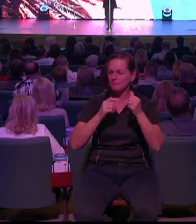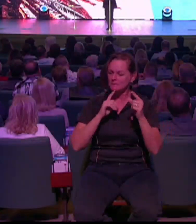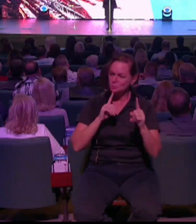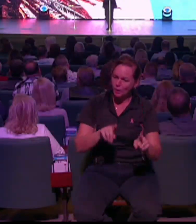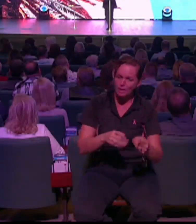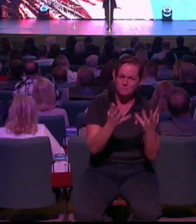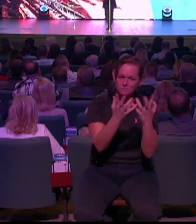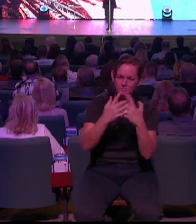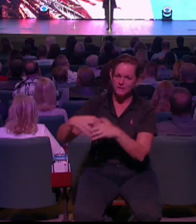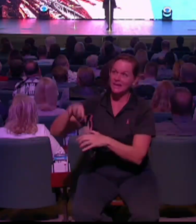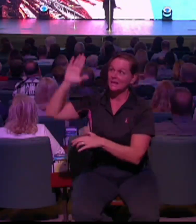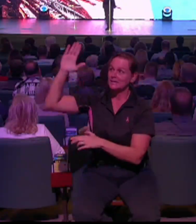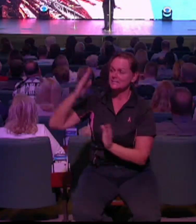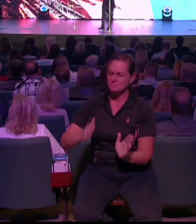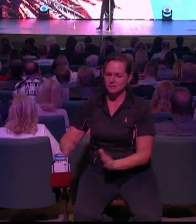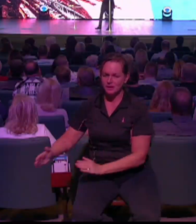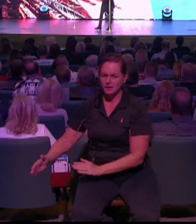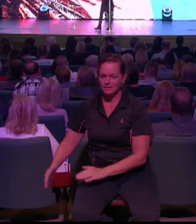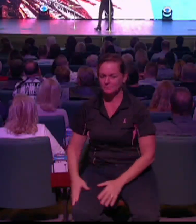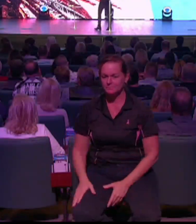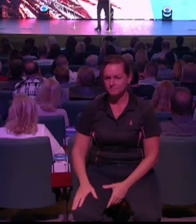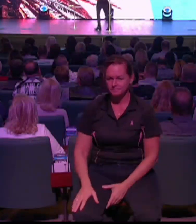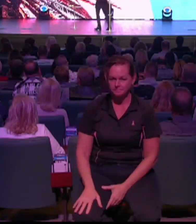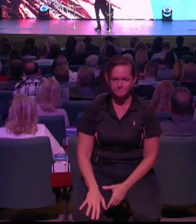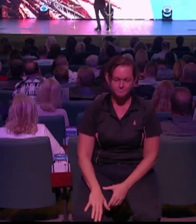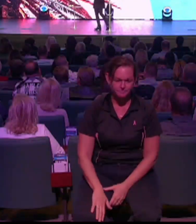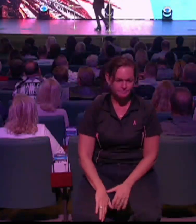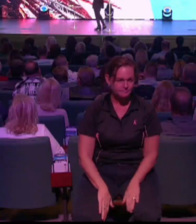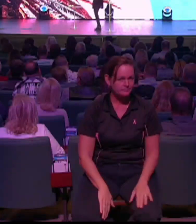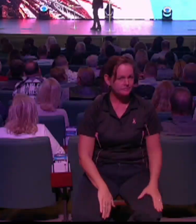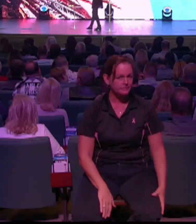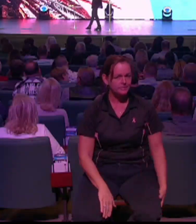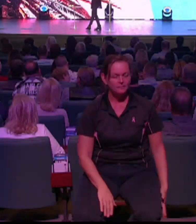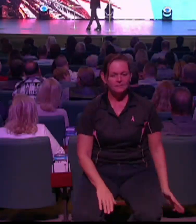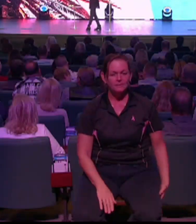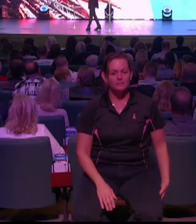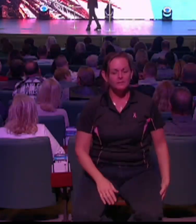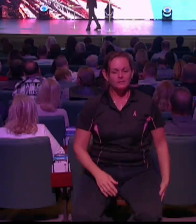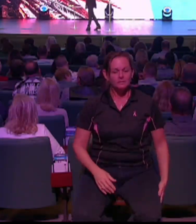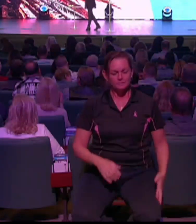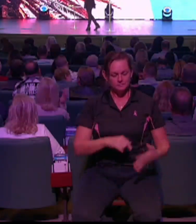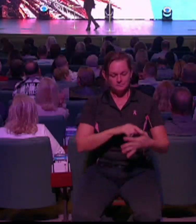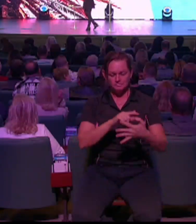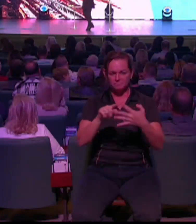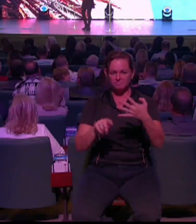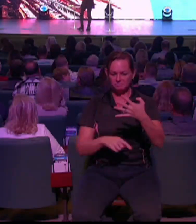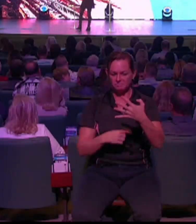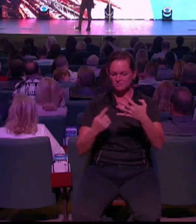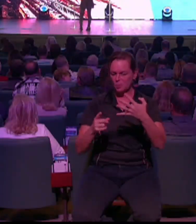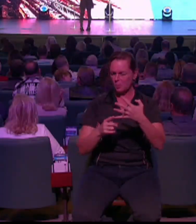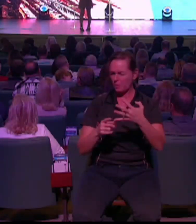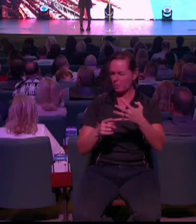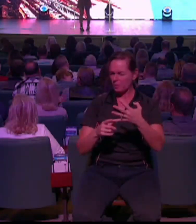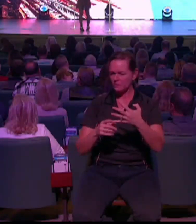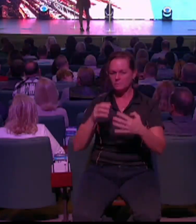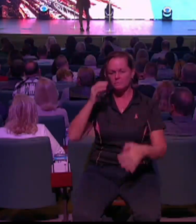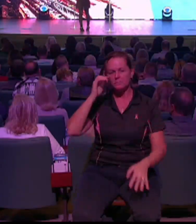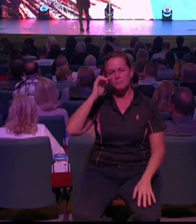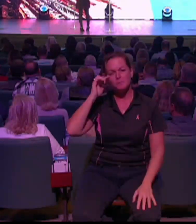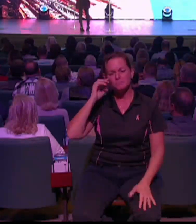You know, there's so many ideas and things that the Holy Spirit has whispered to me, maybe in the middle of the night or as I'm waking up, that I think I'm